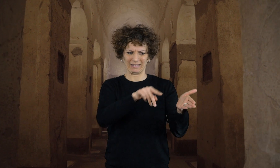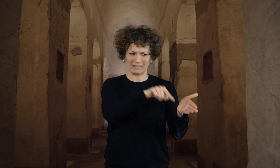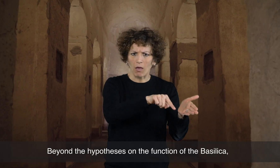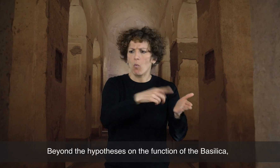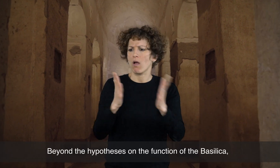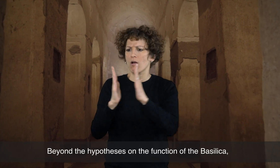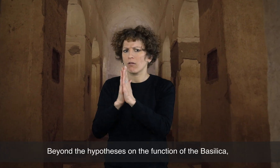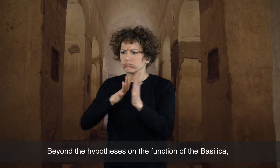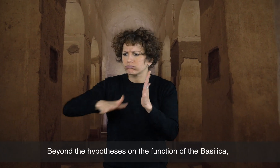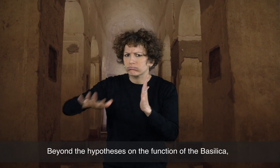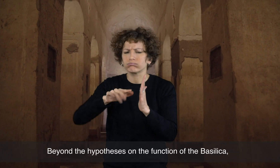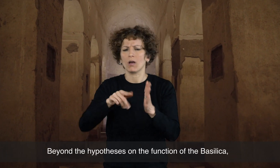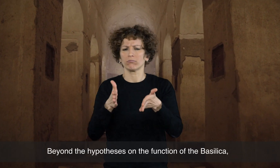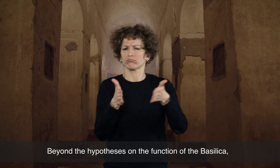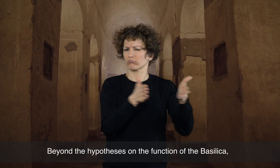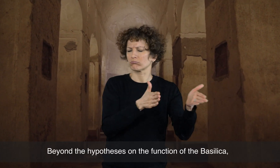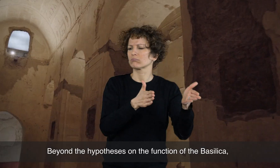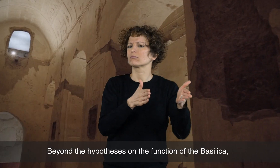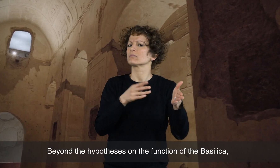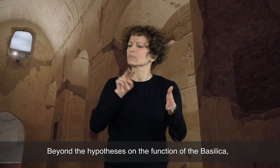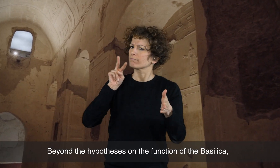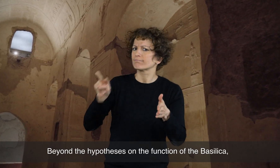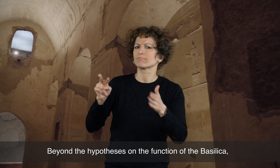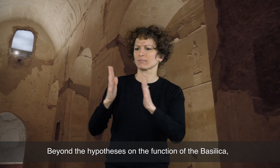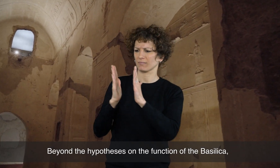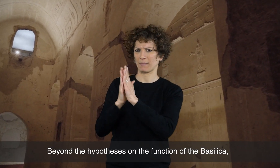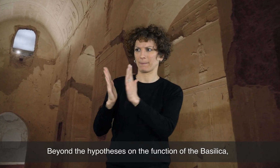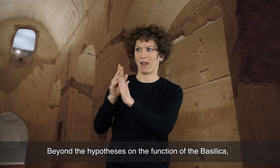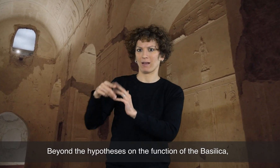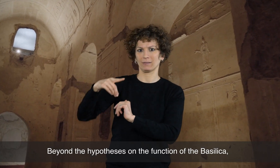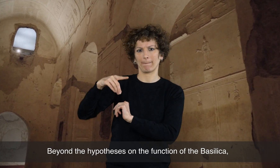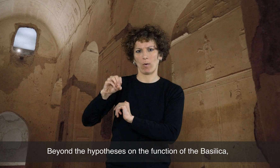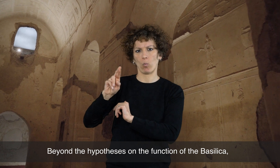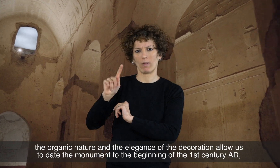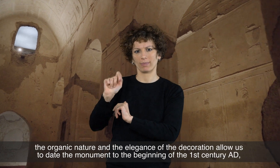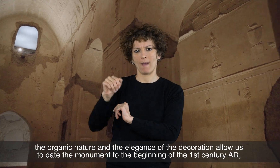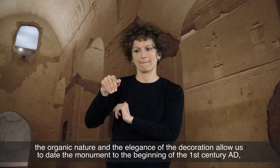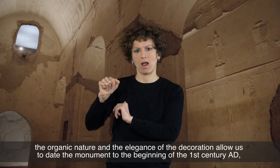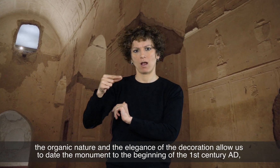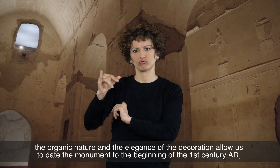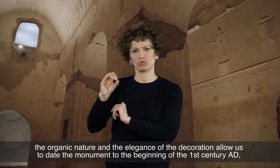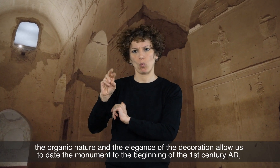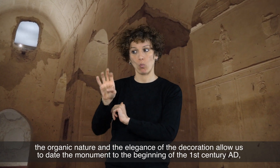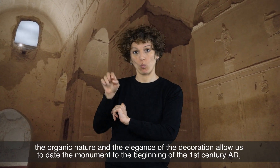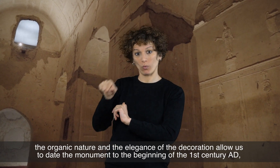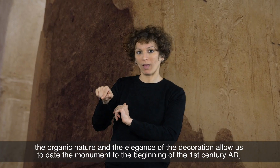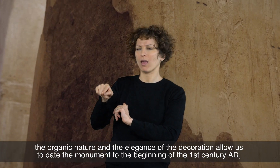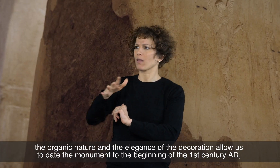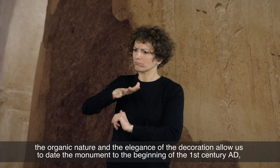Beyond the hypothesis on the function of the basilica, the organic nature and the elegance of the